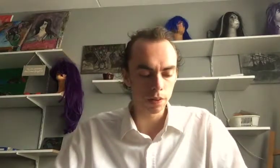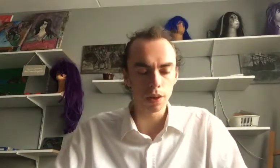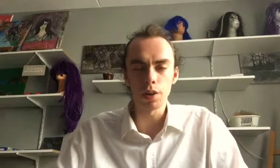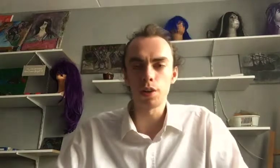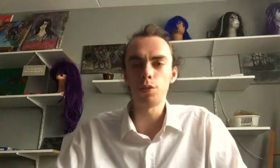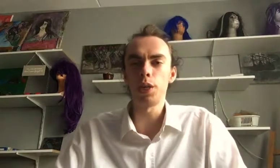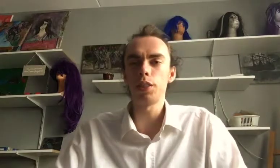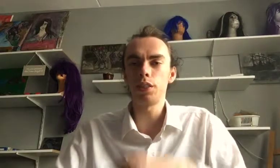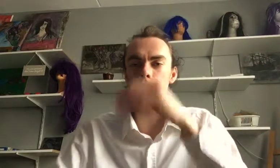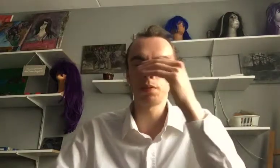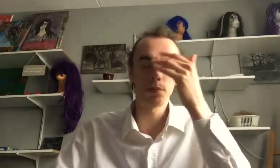Right then.